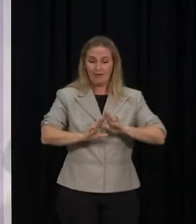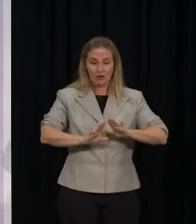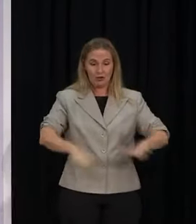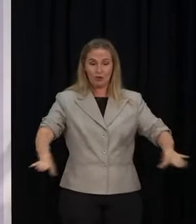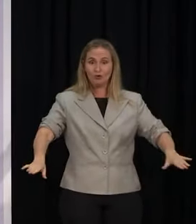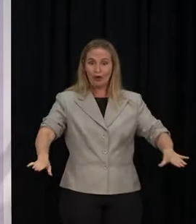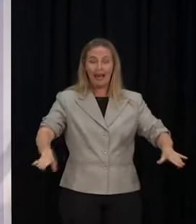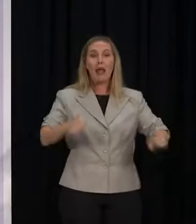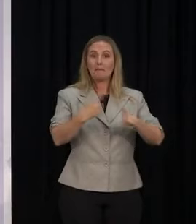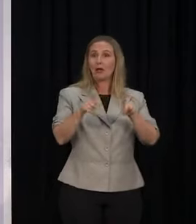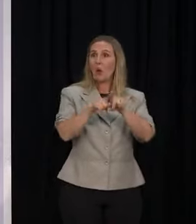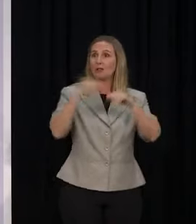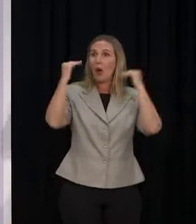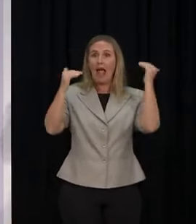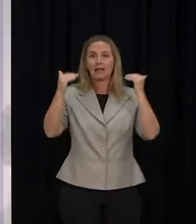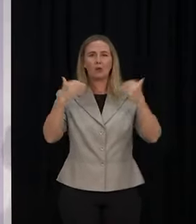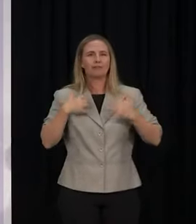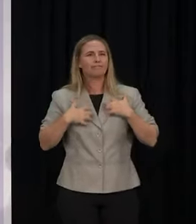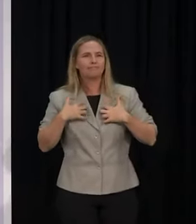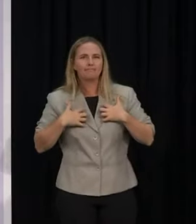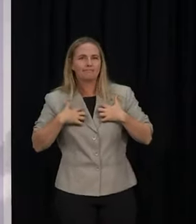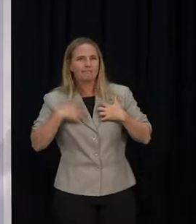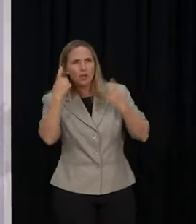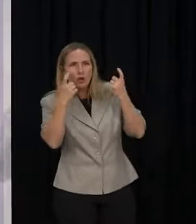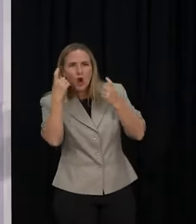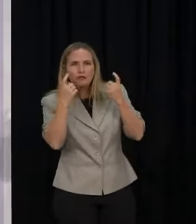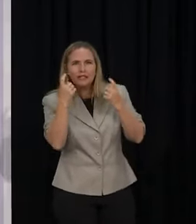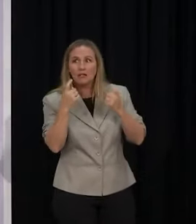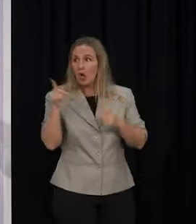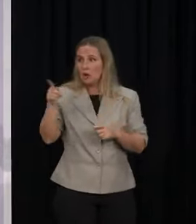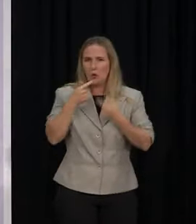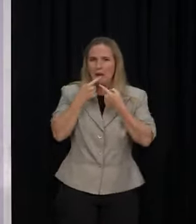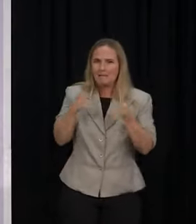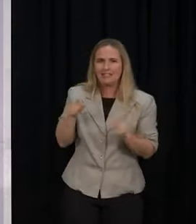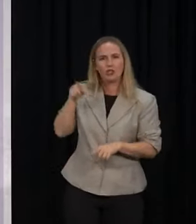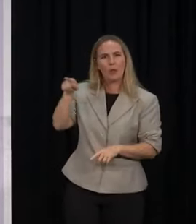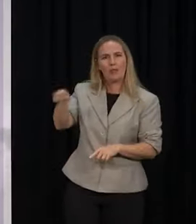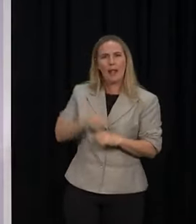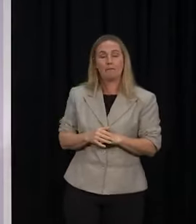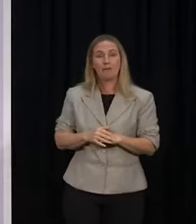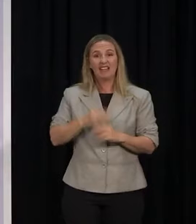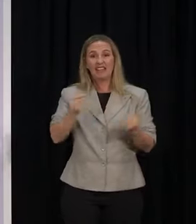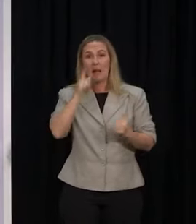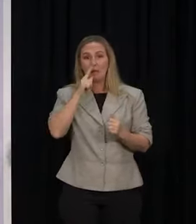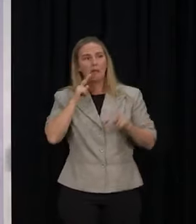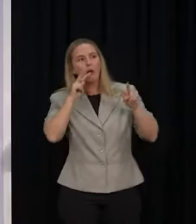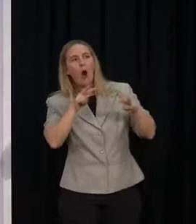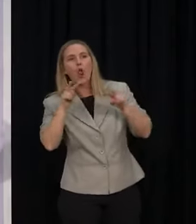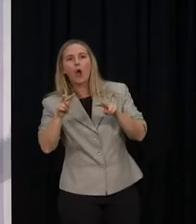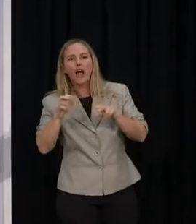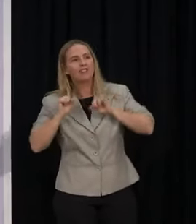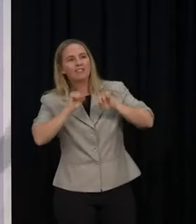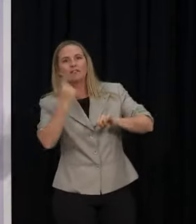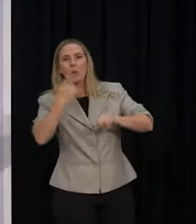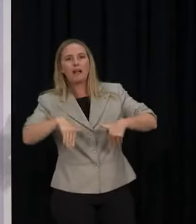observers or onlookers. So what is your message to those people who might be there as day-trippers or curious onlookers? Are they